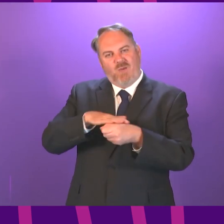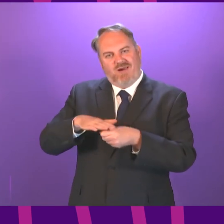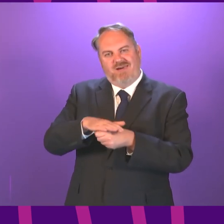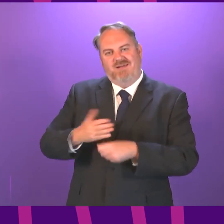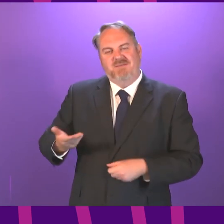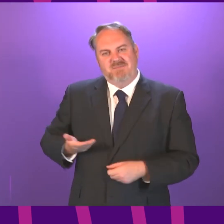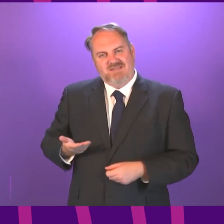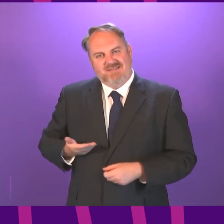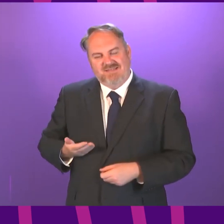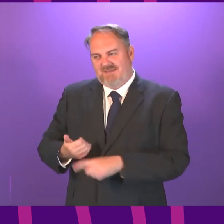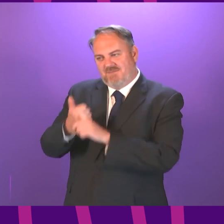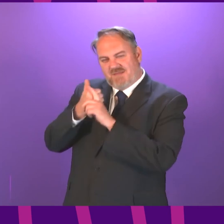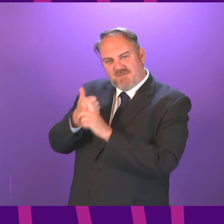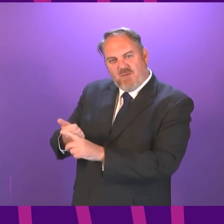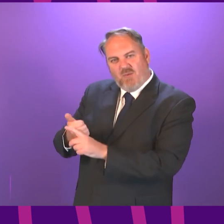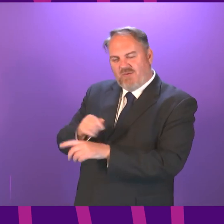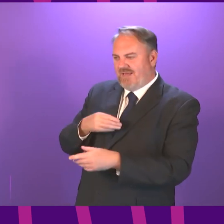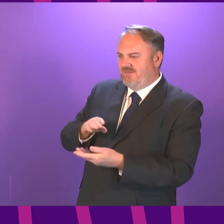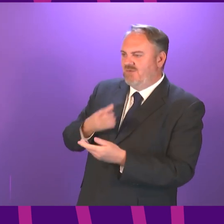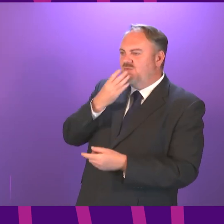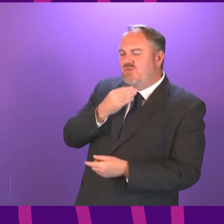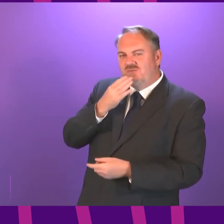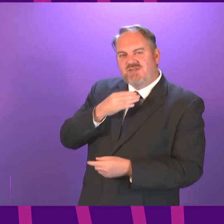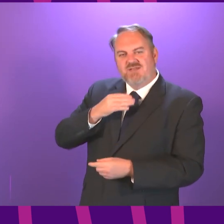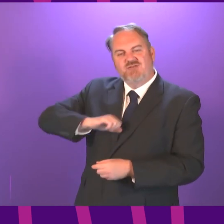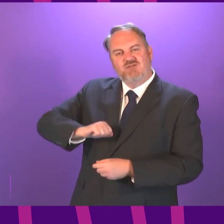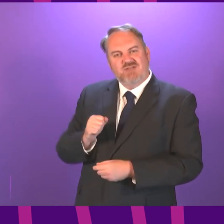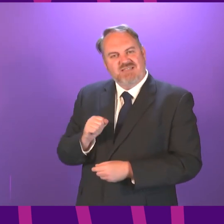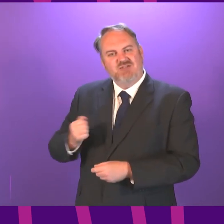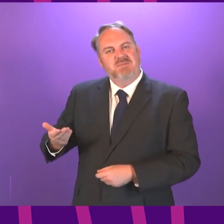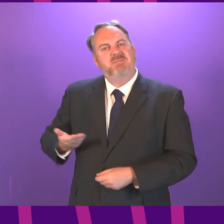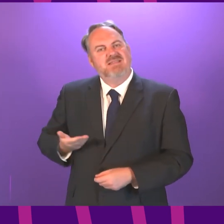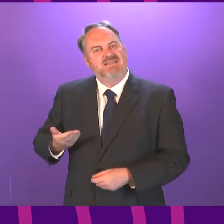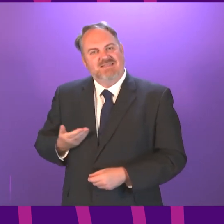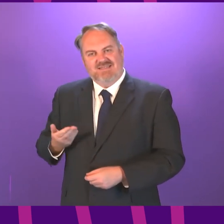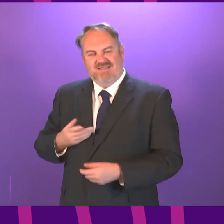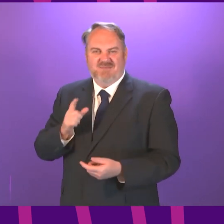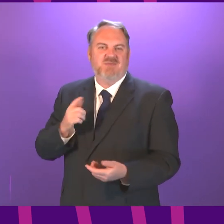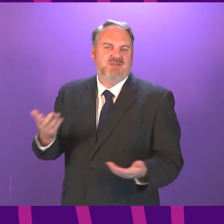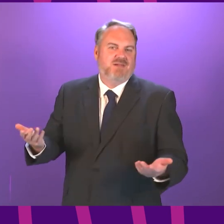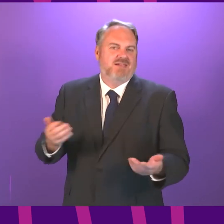support the Scottish tourist industry and indeed support local businesses generally as